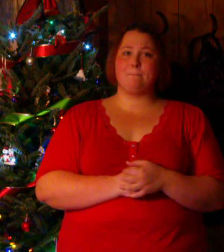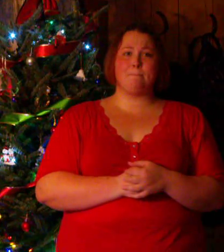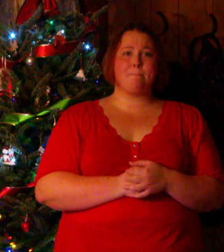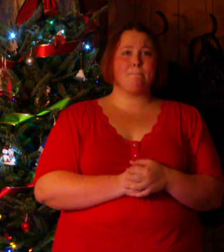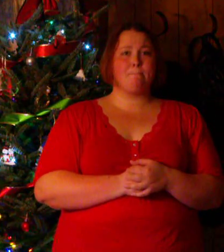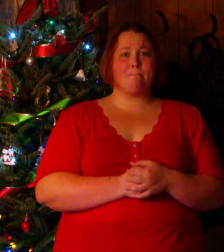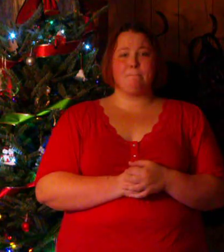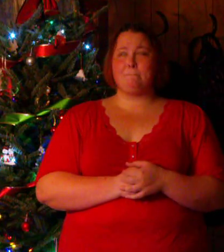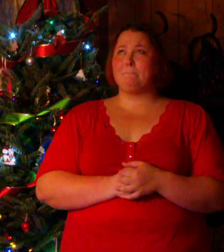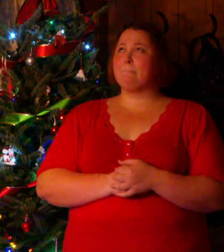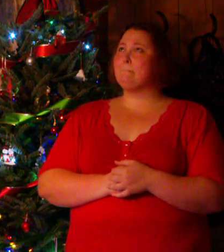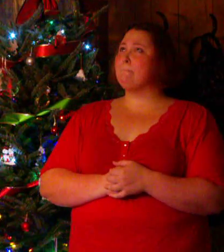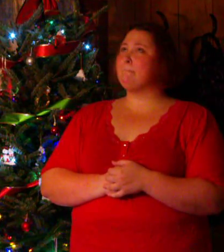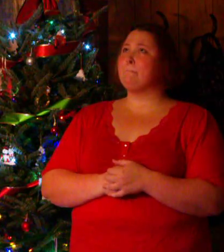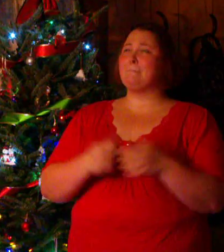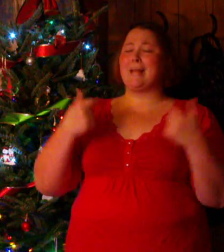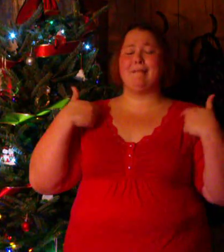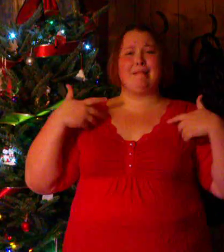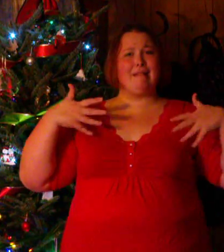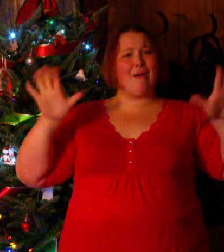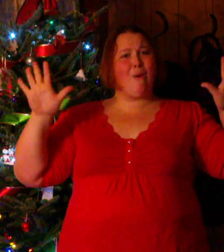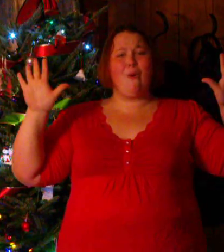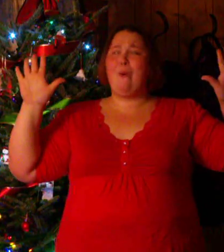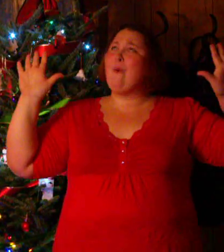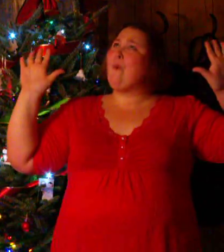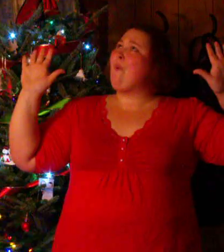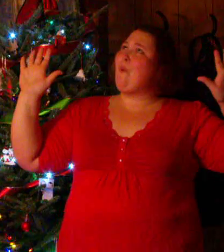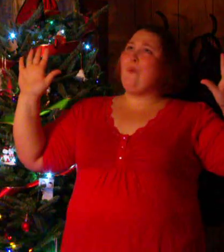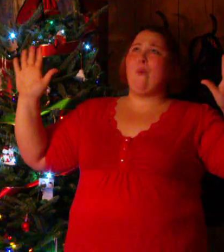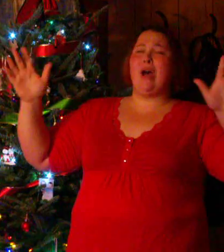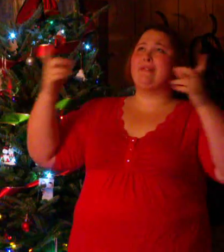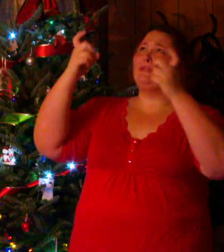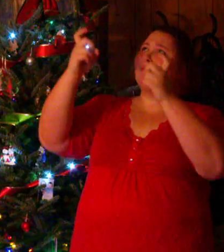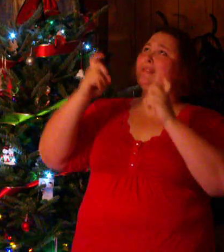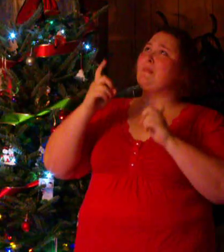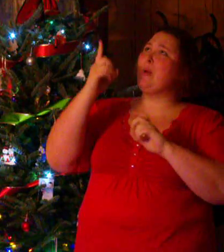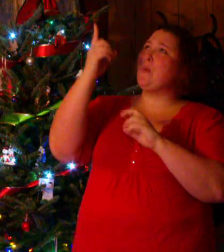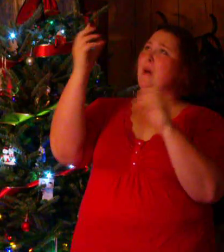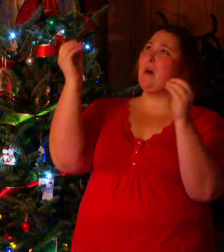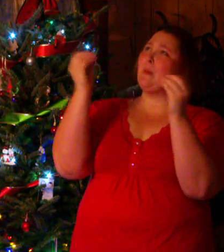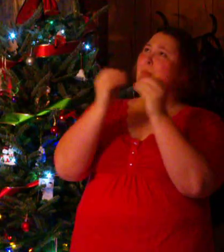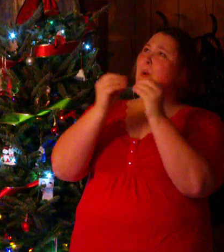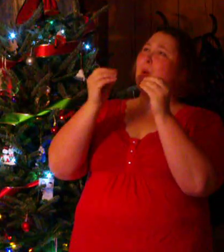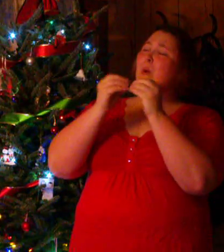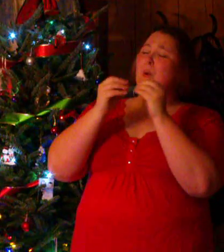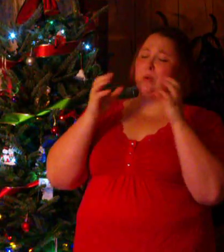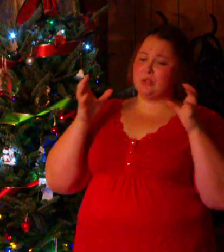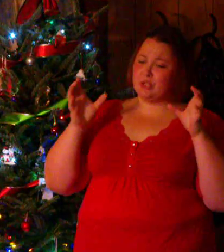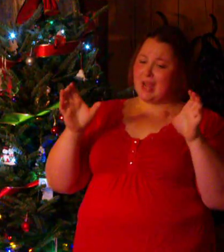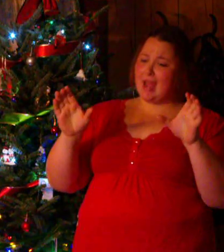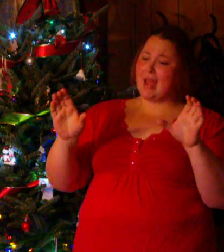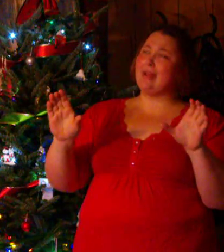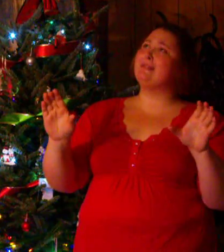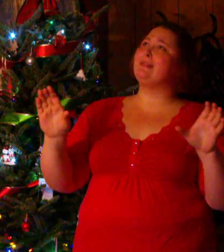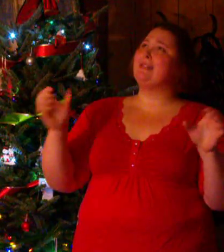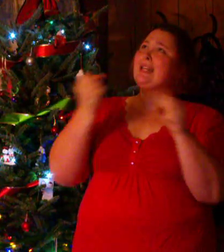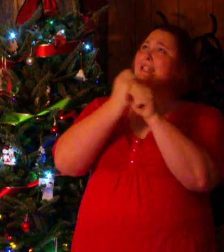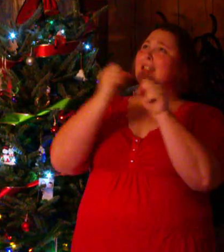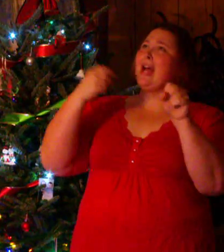the wheel Oh, do you let me go? Give me one more chance Save